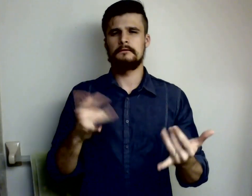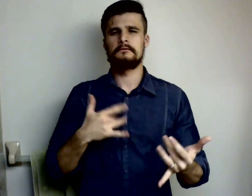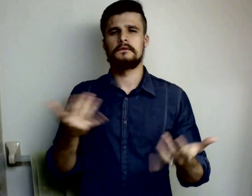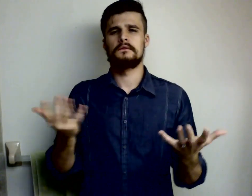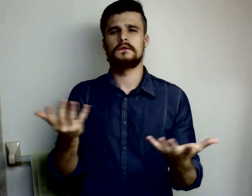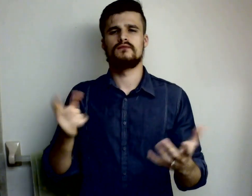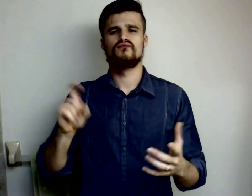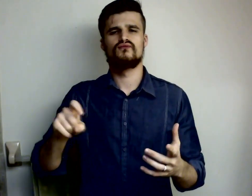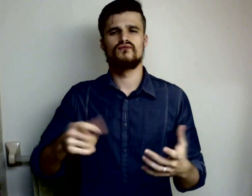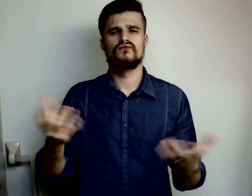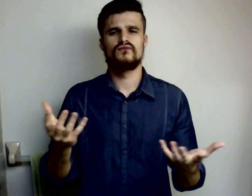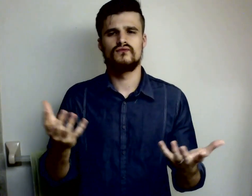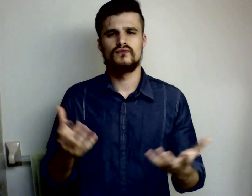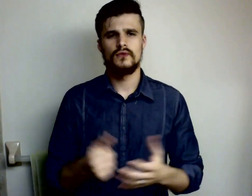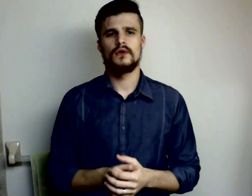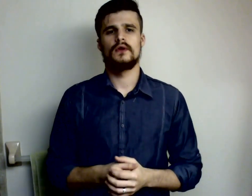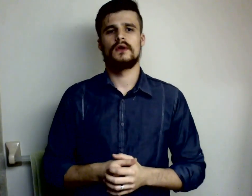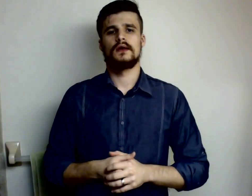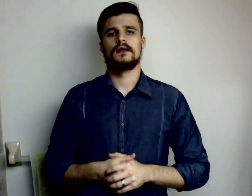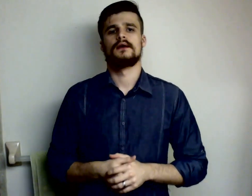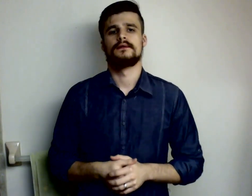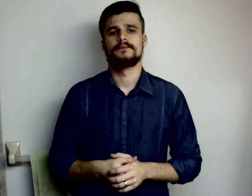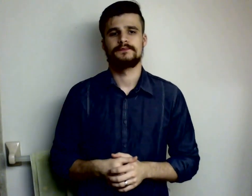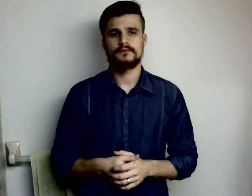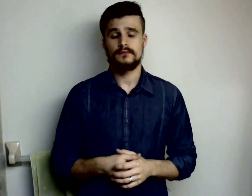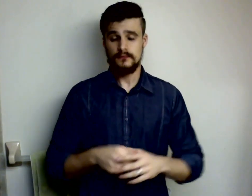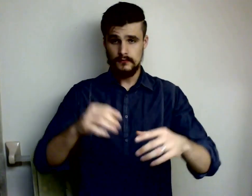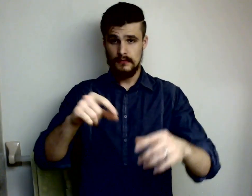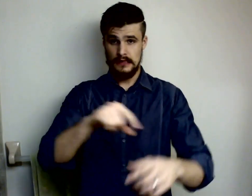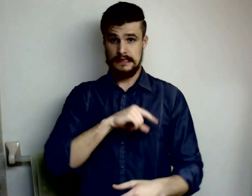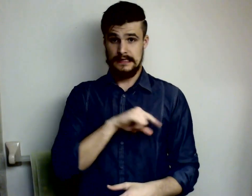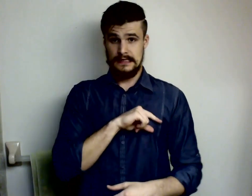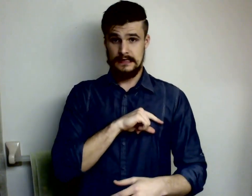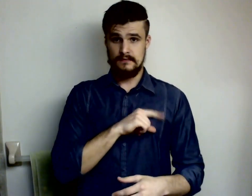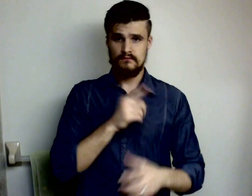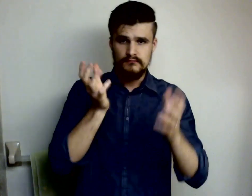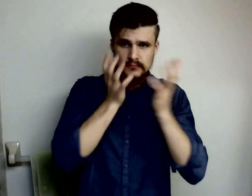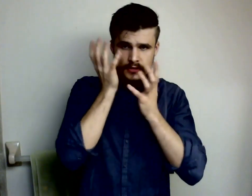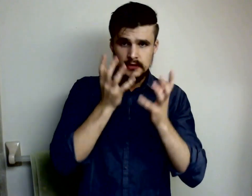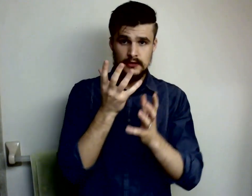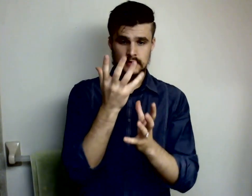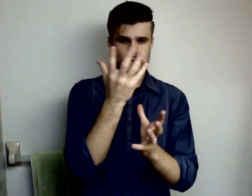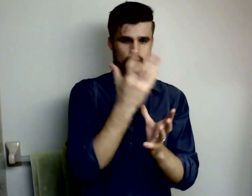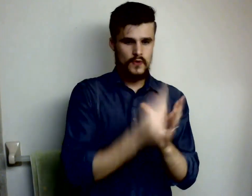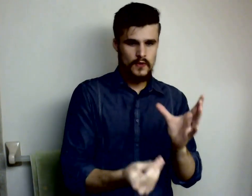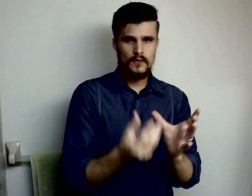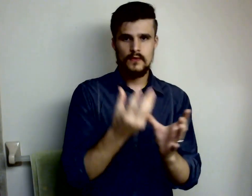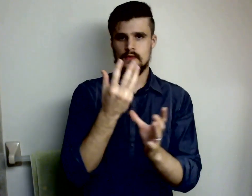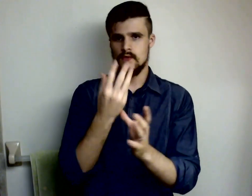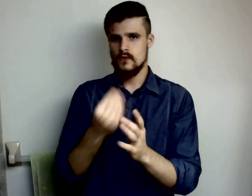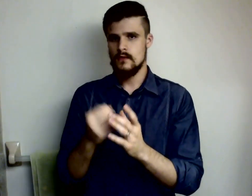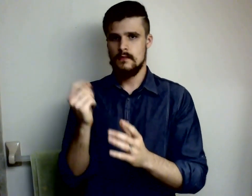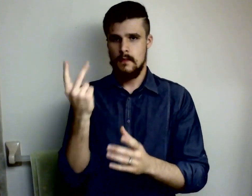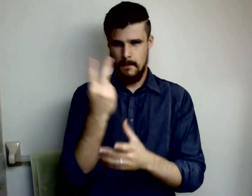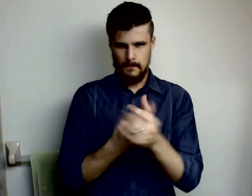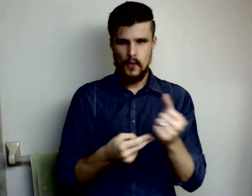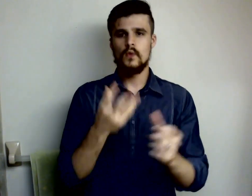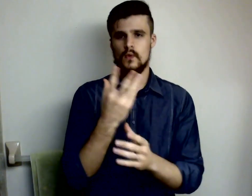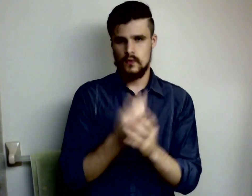because the guilt of the offense is gone the shame is gone as well because that sin